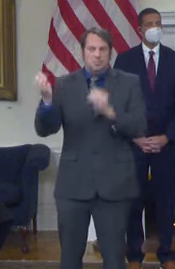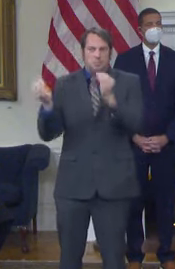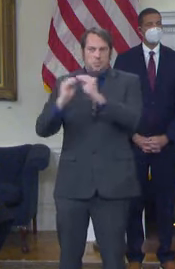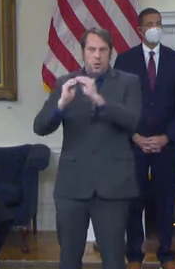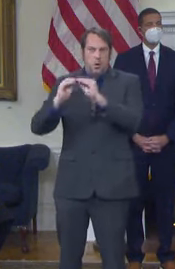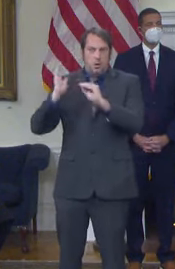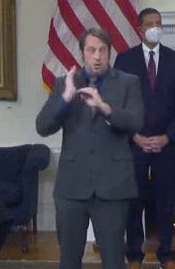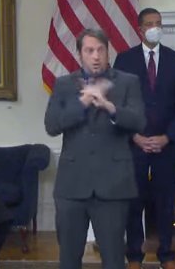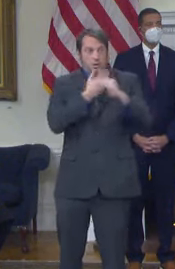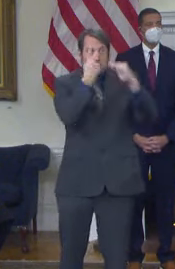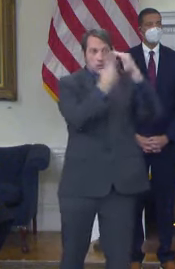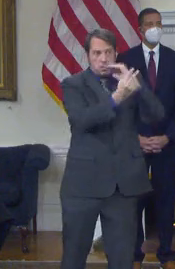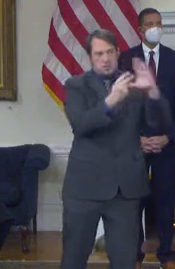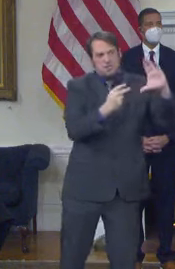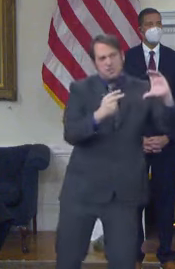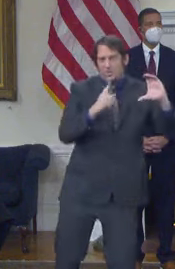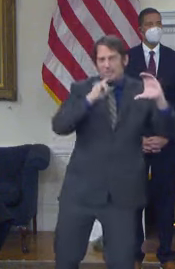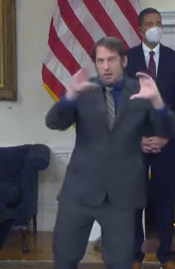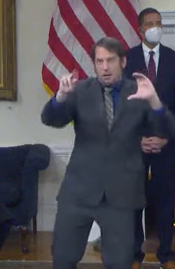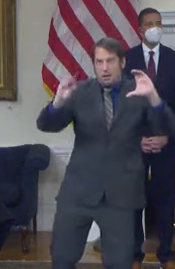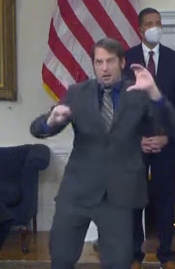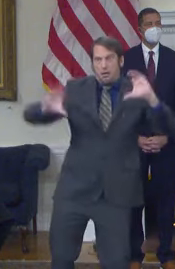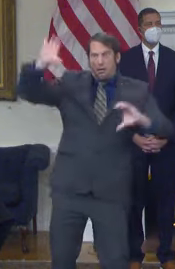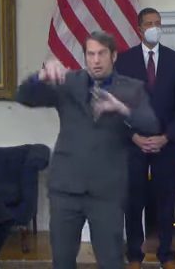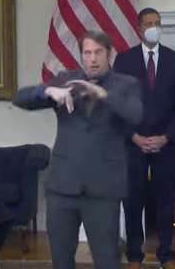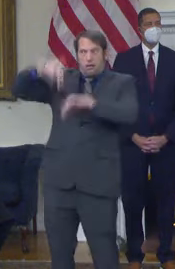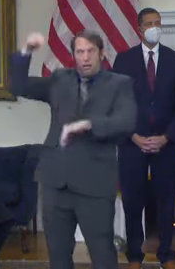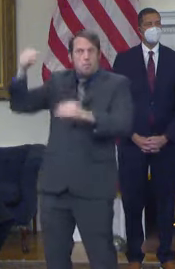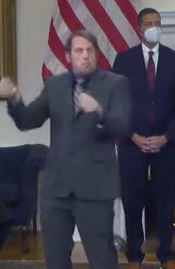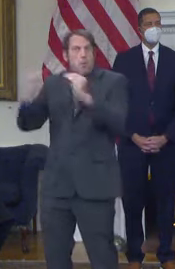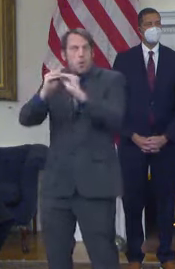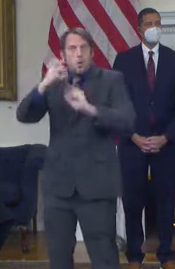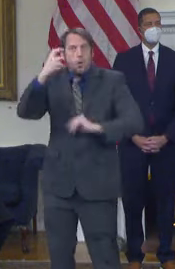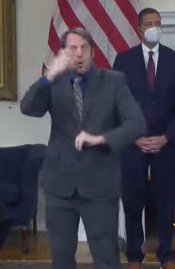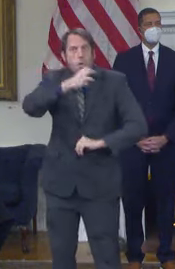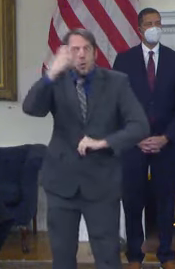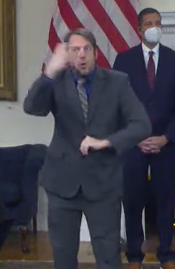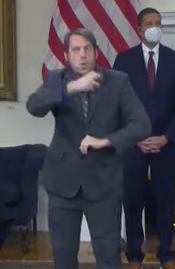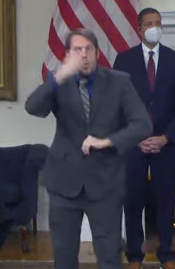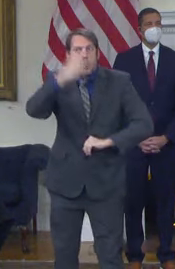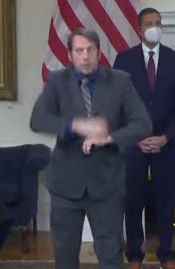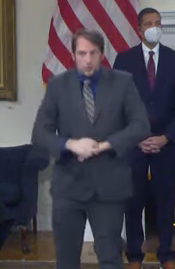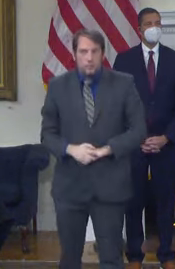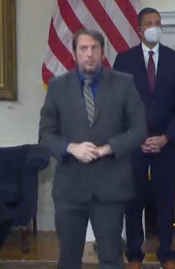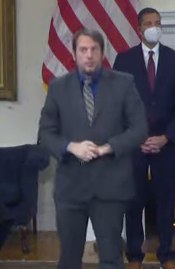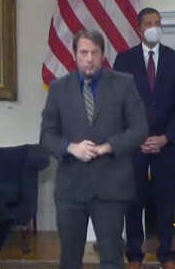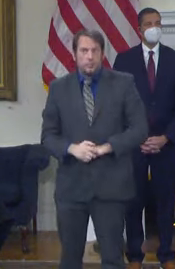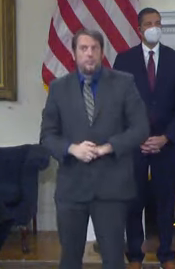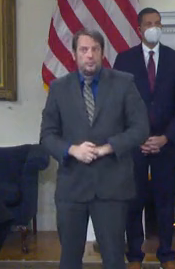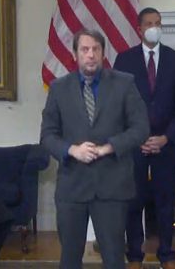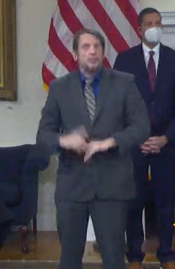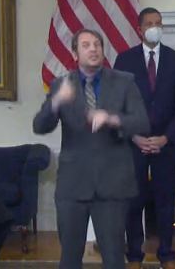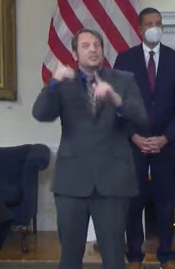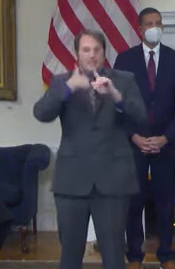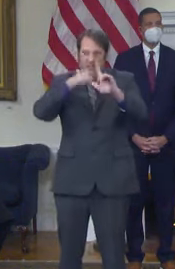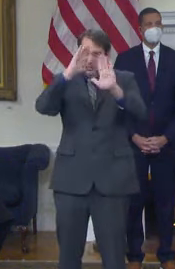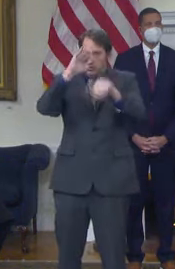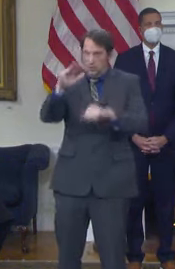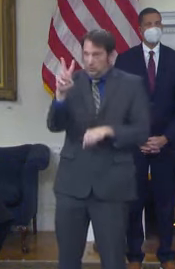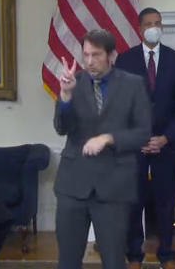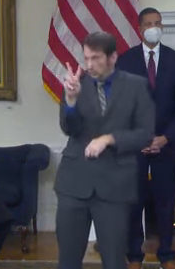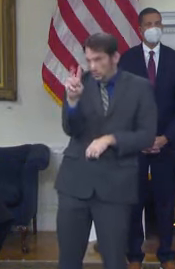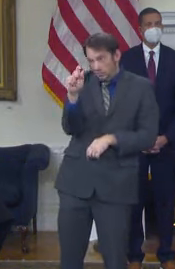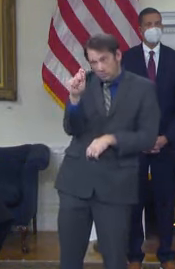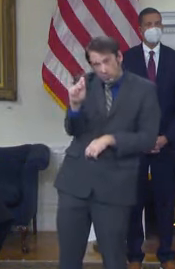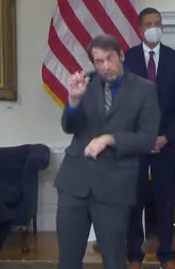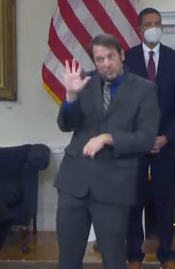is now projecting a $2.5 billion surplus, which is the largest surplus